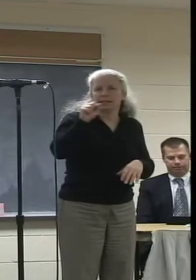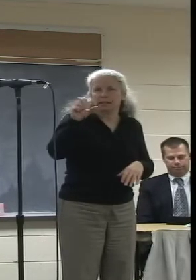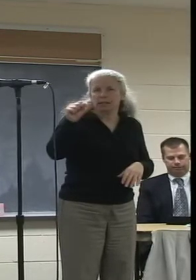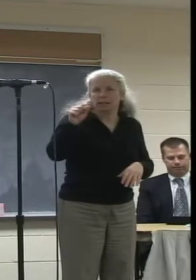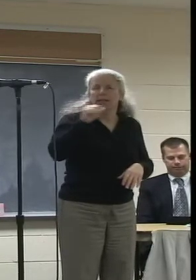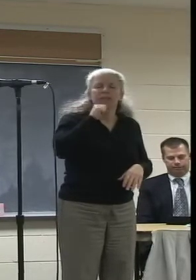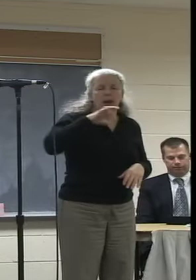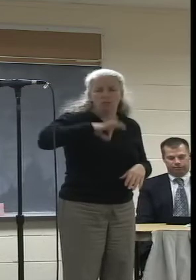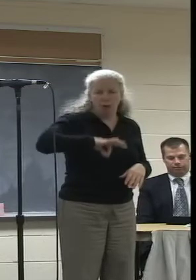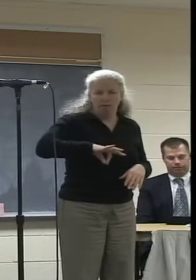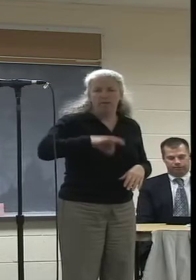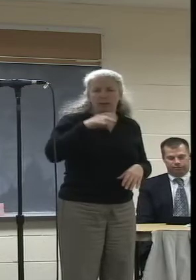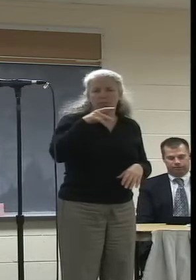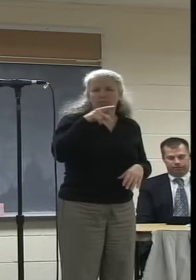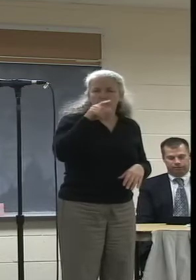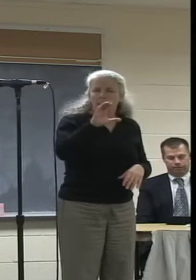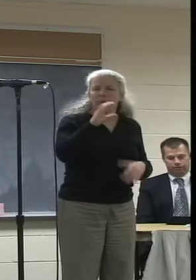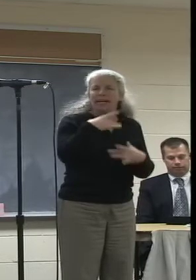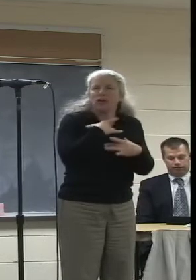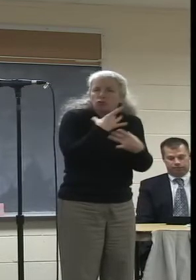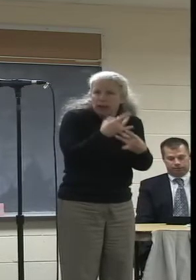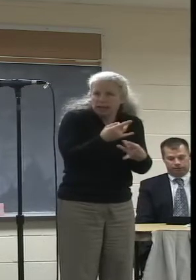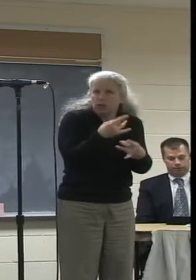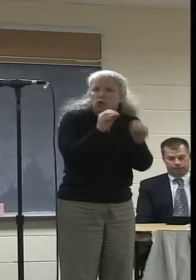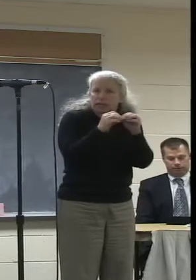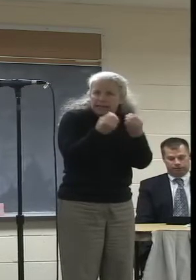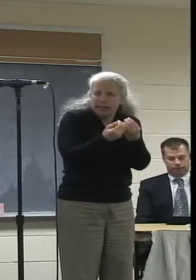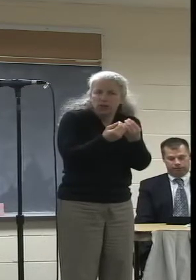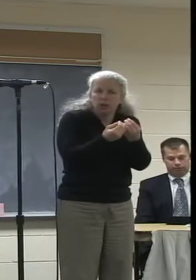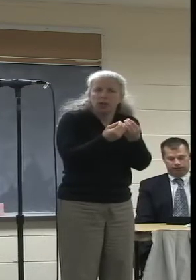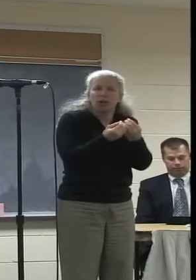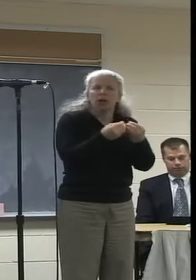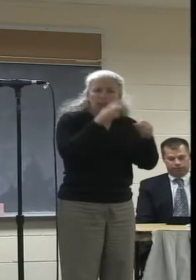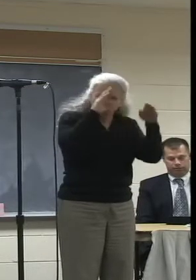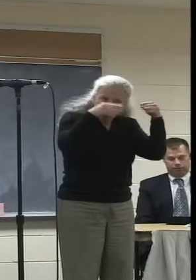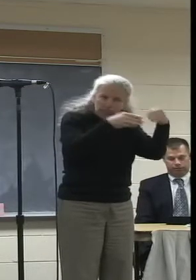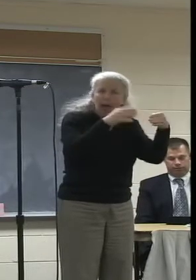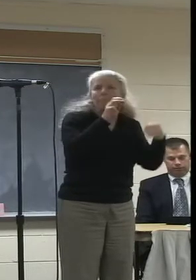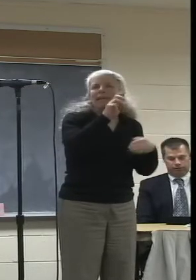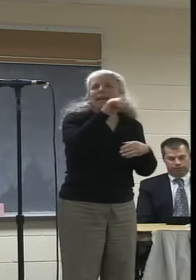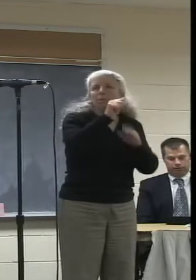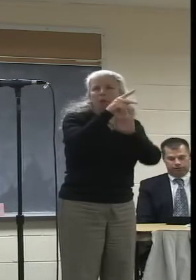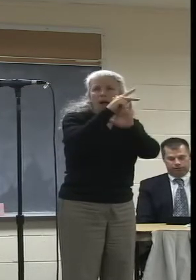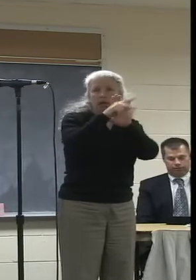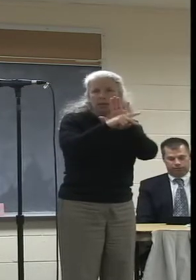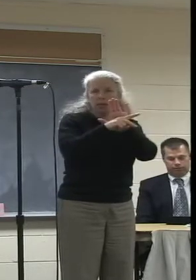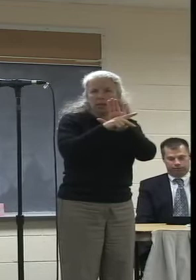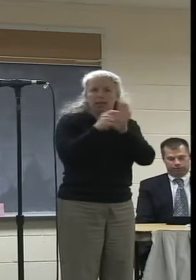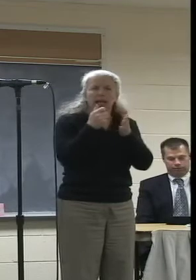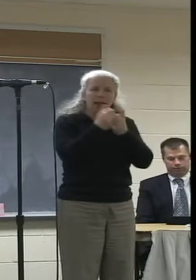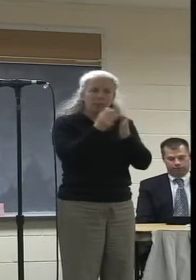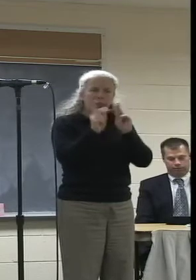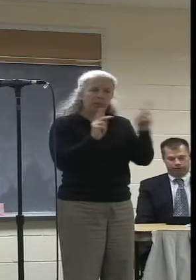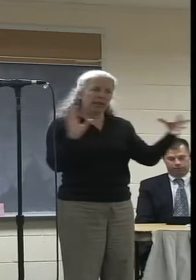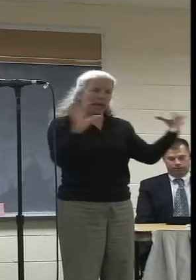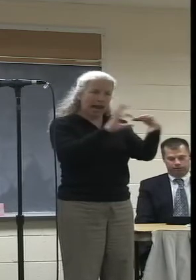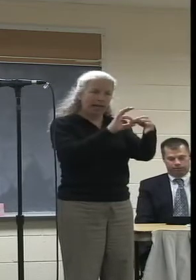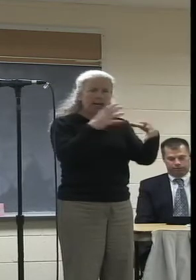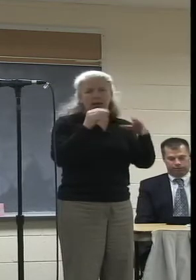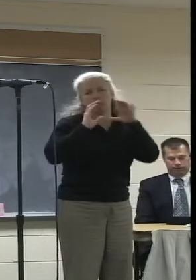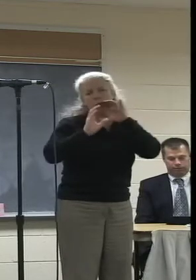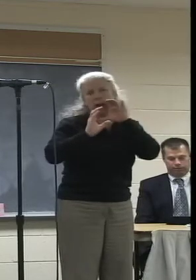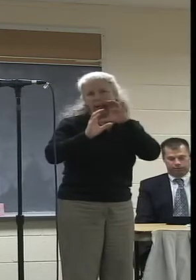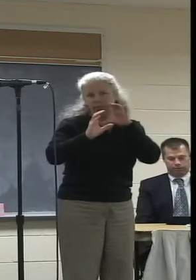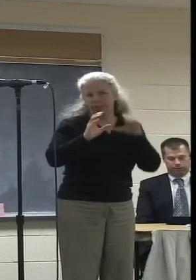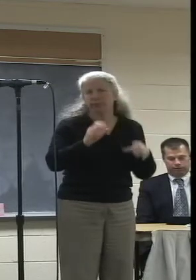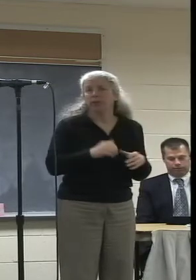public interest organization dedicated to creating media policy that helps us all connect and communicate. I've